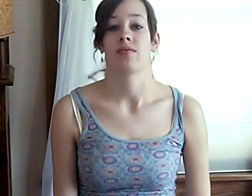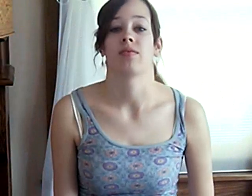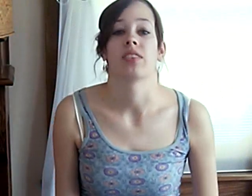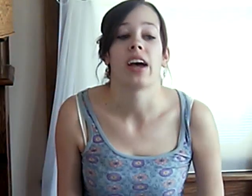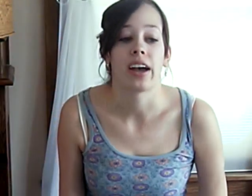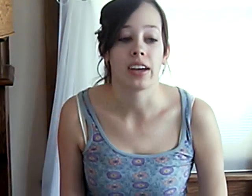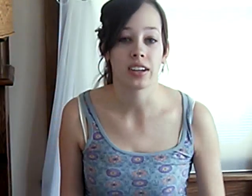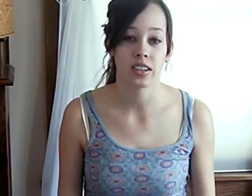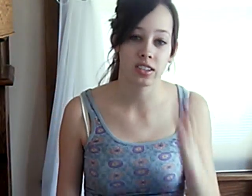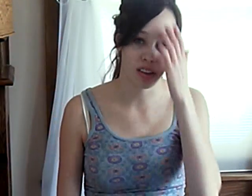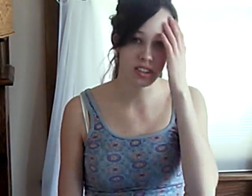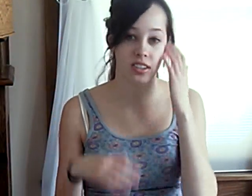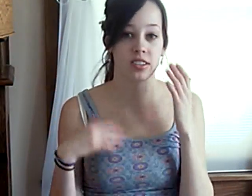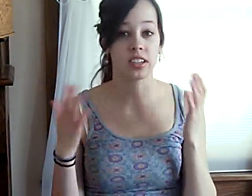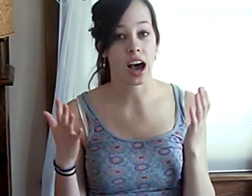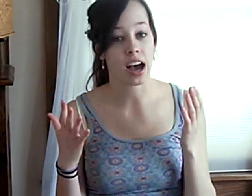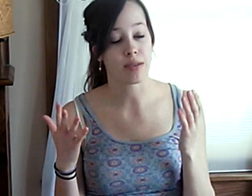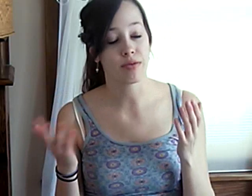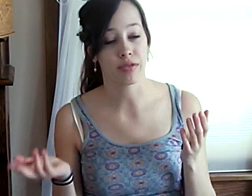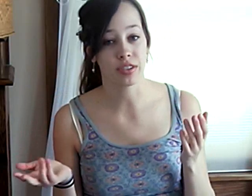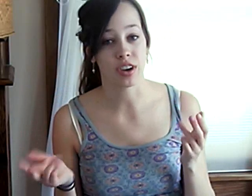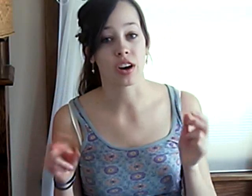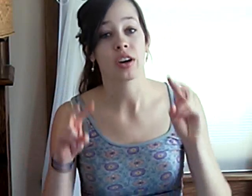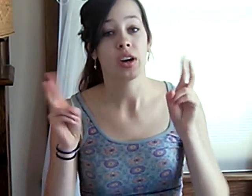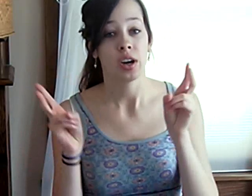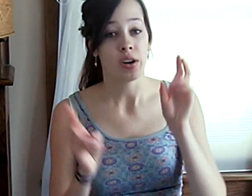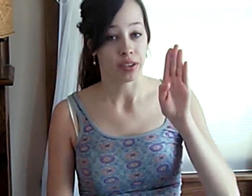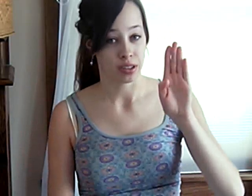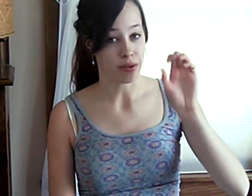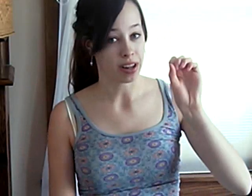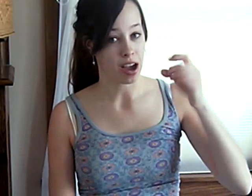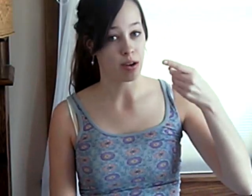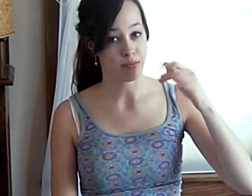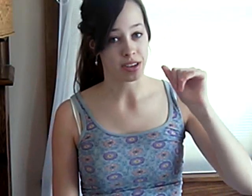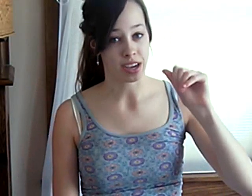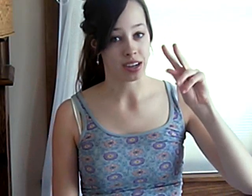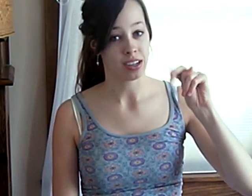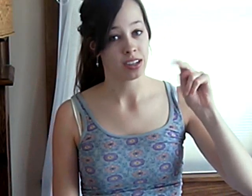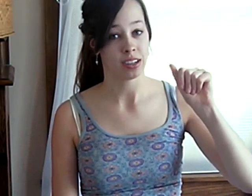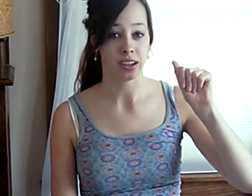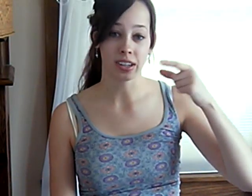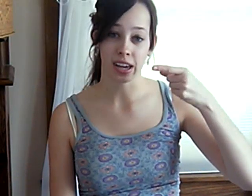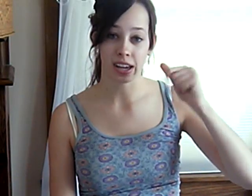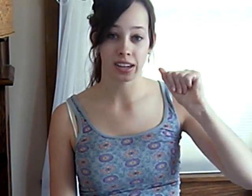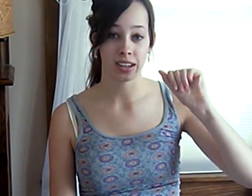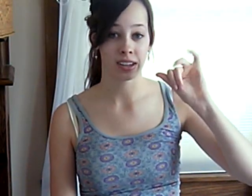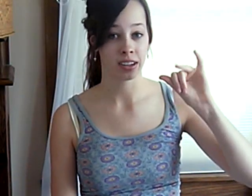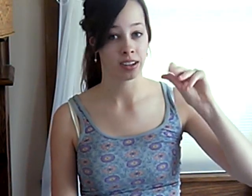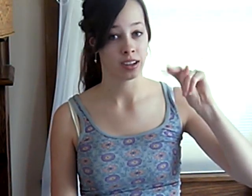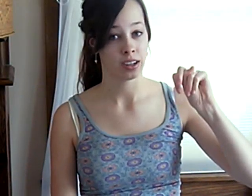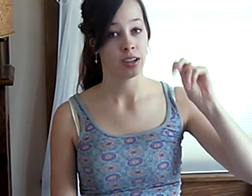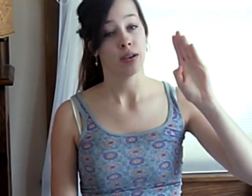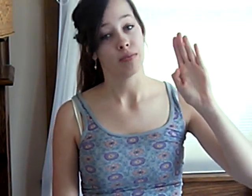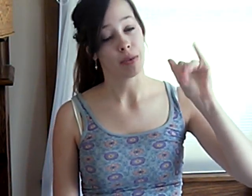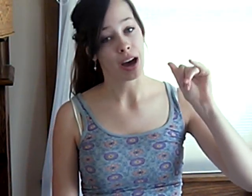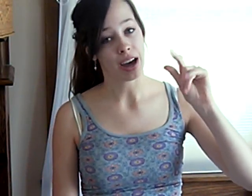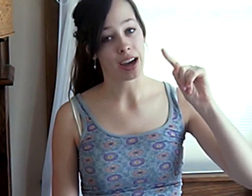Okay, so this is the time, before the song, to spell out Begin Again by